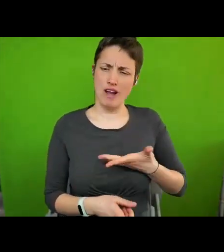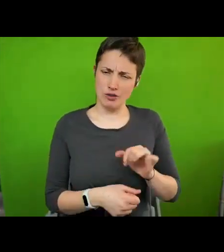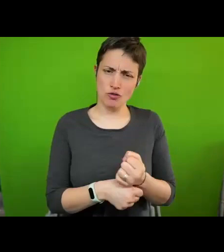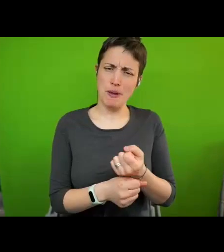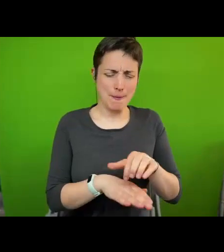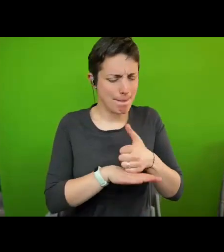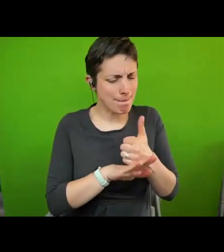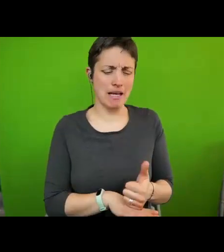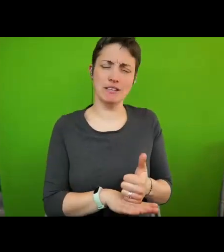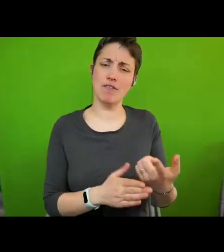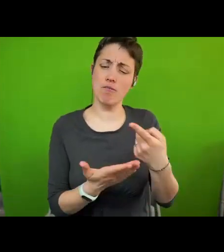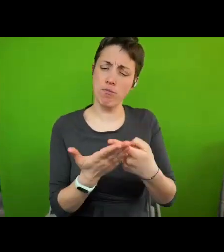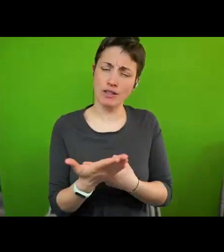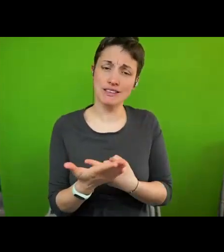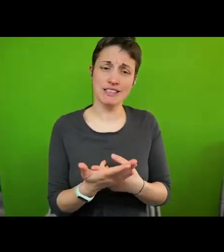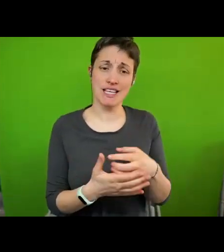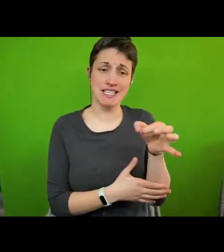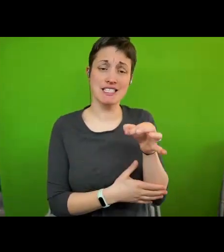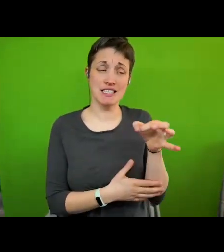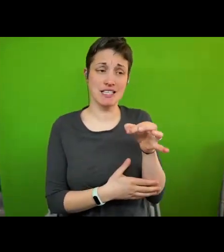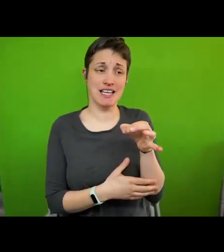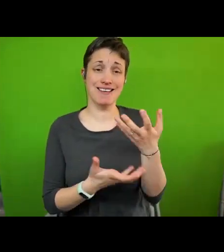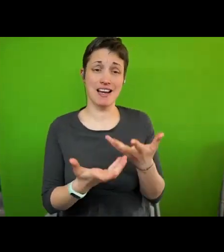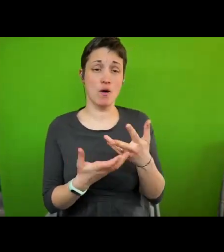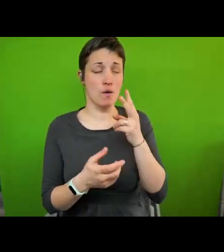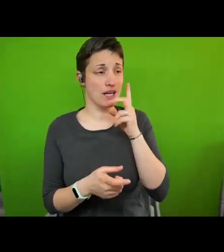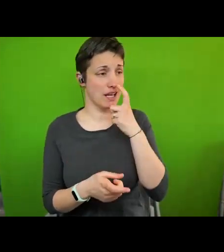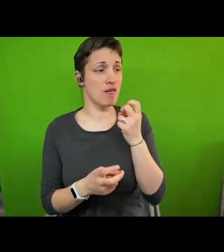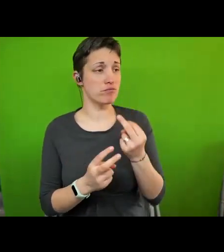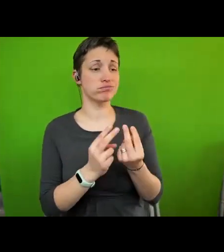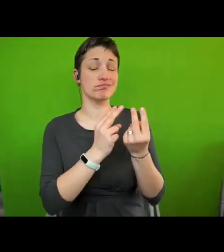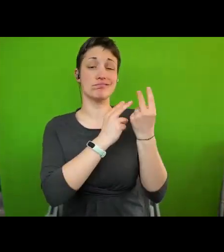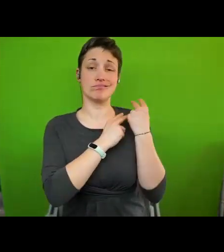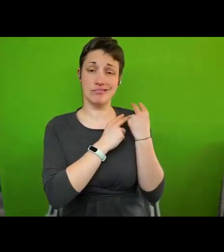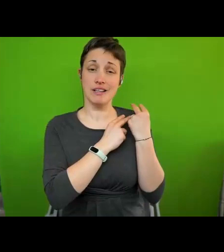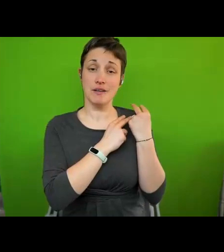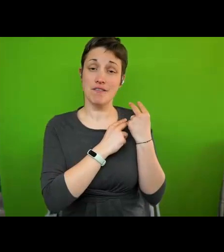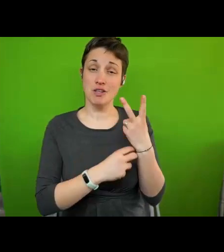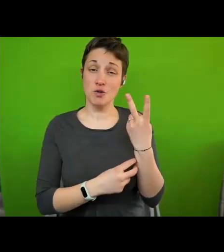We are indeed in a position to look back at more than 20 years of experience as a human rights city.